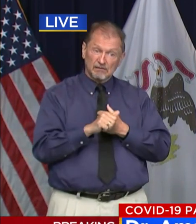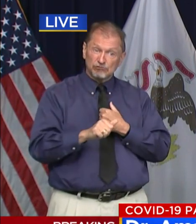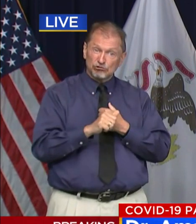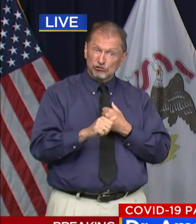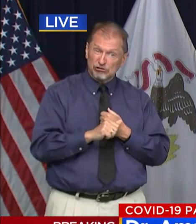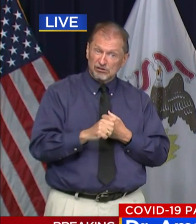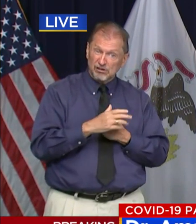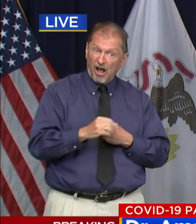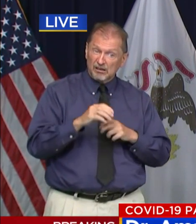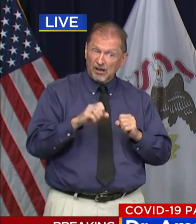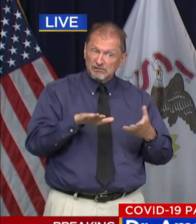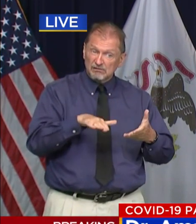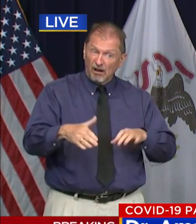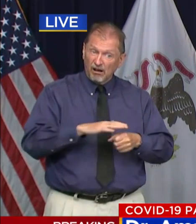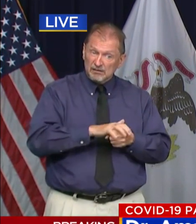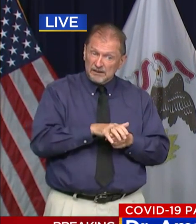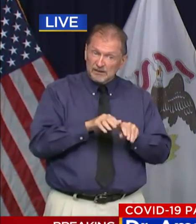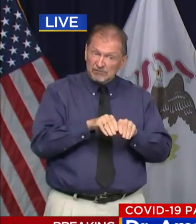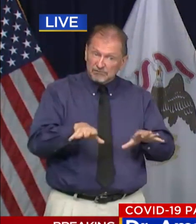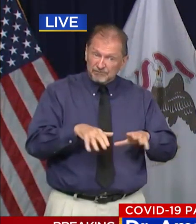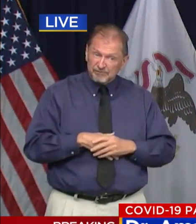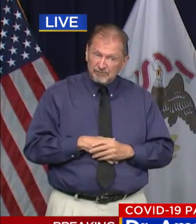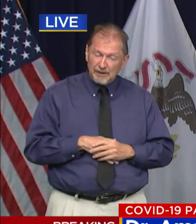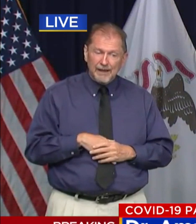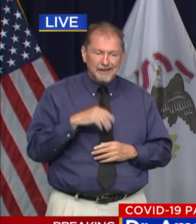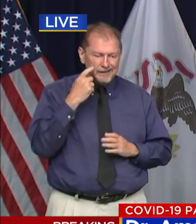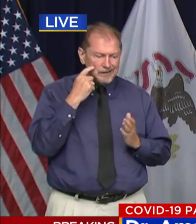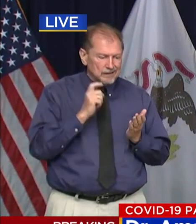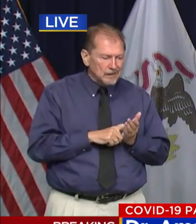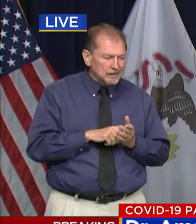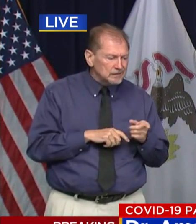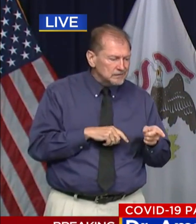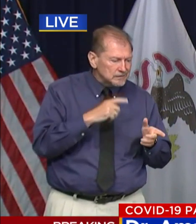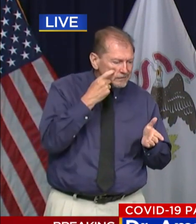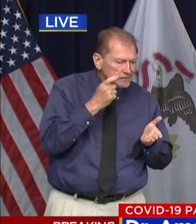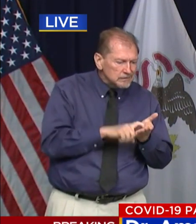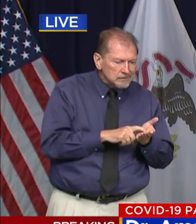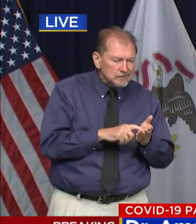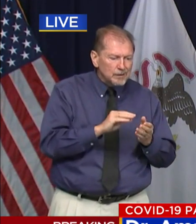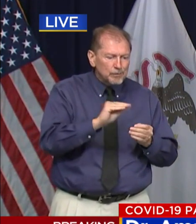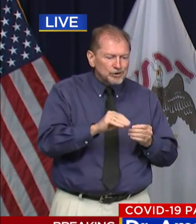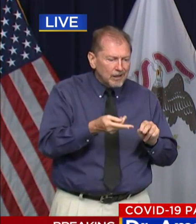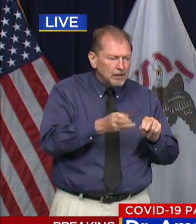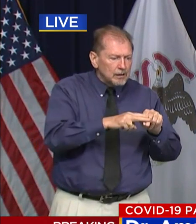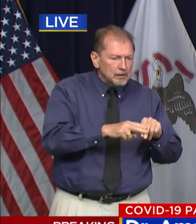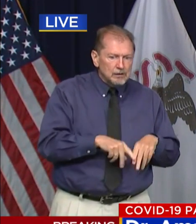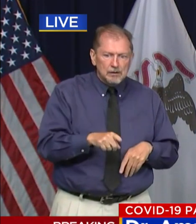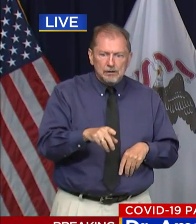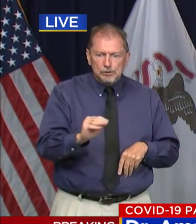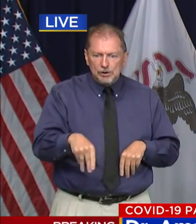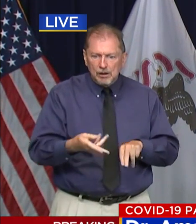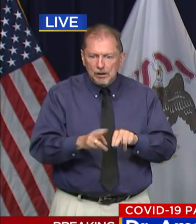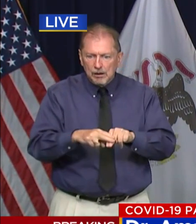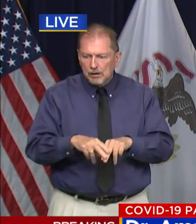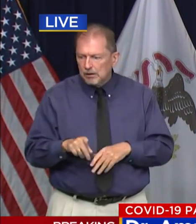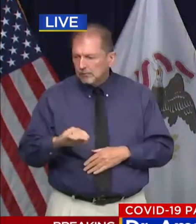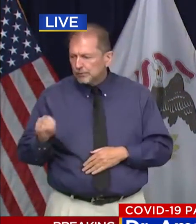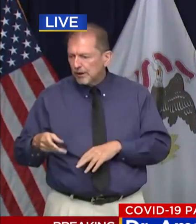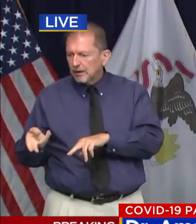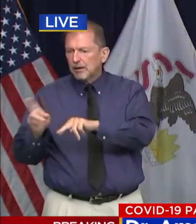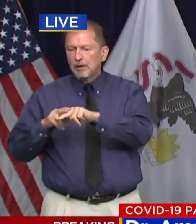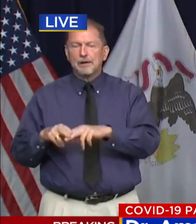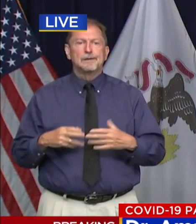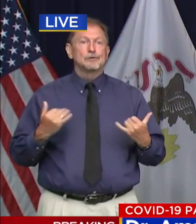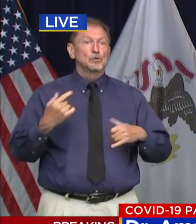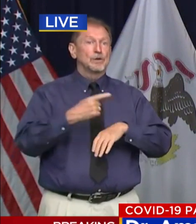And we have started seeing the number of people with COVID-19 increase, as the governor has just stated. Today we are reporting